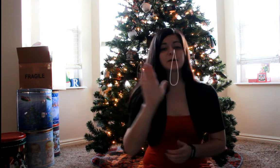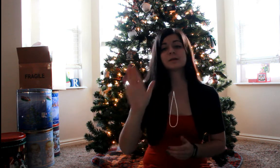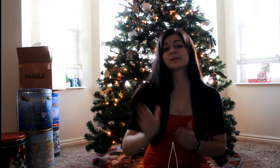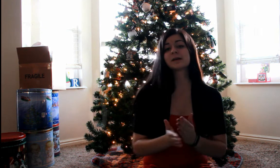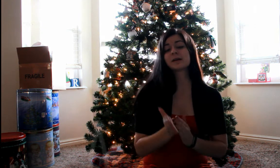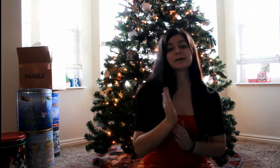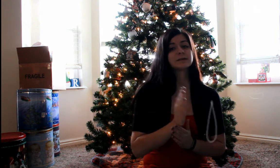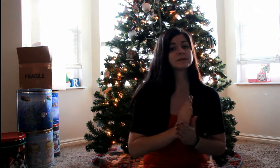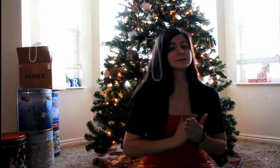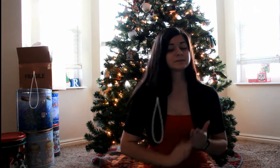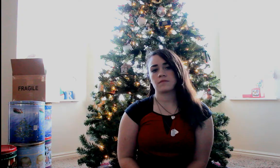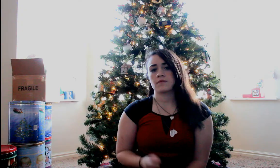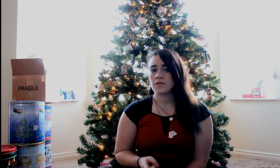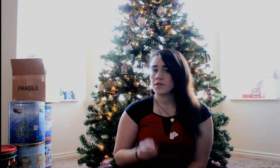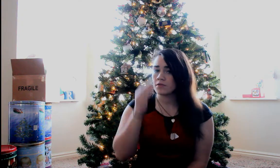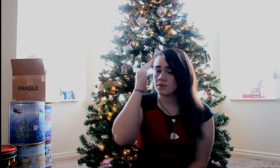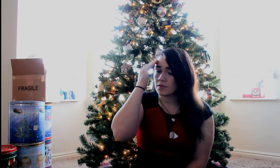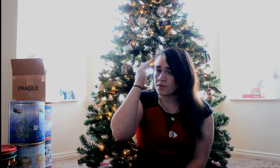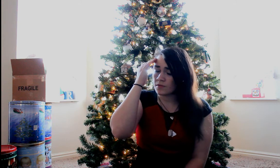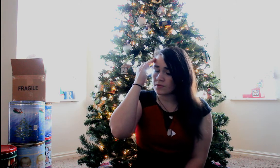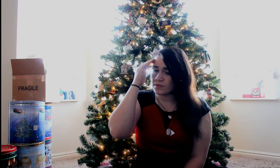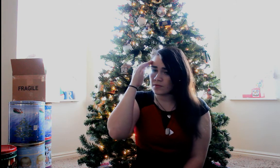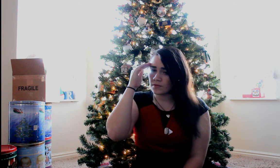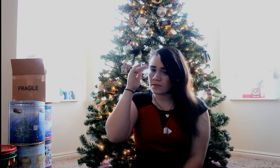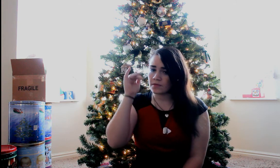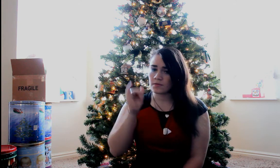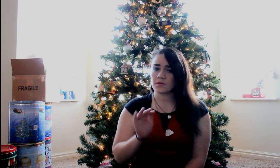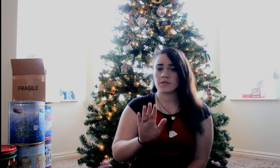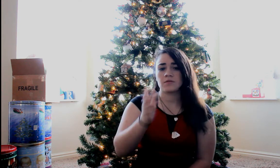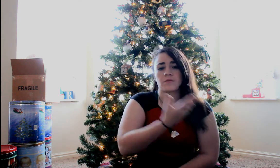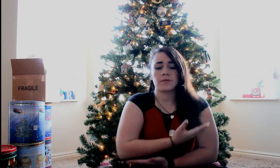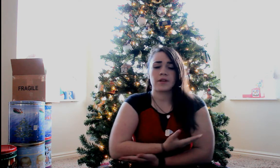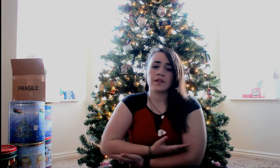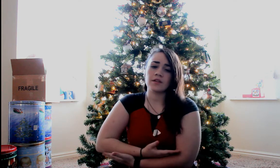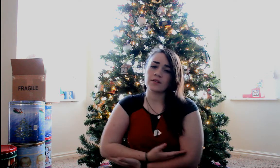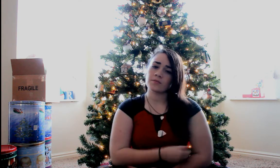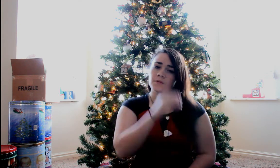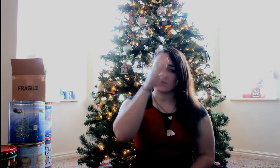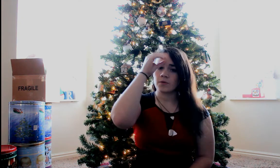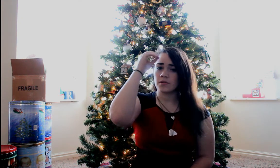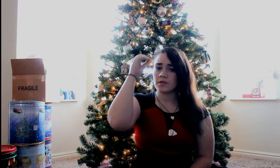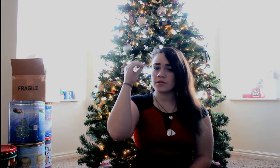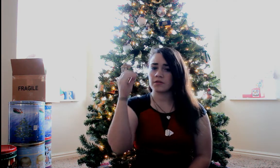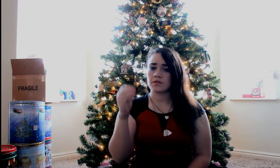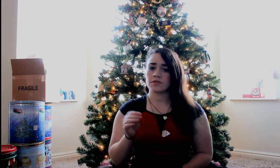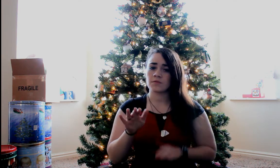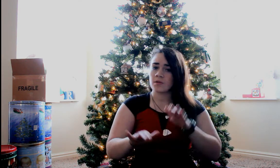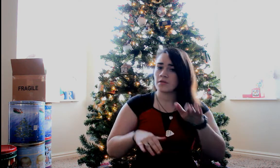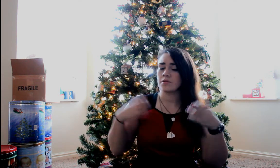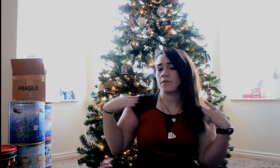his hand Did you know That your baby boy Has walked to where